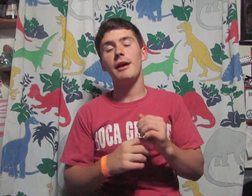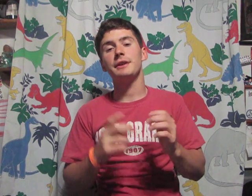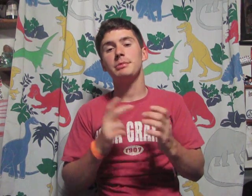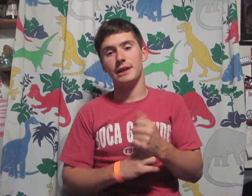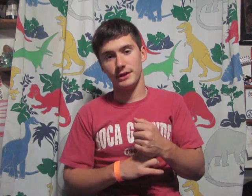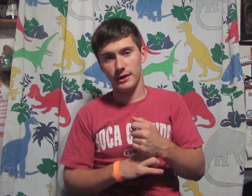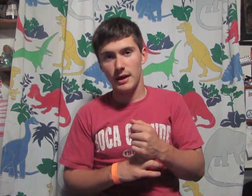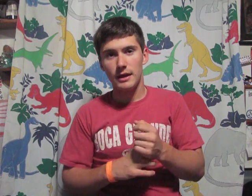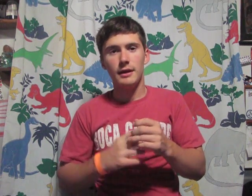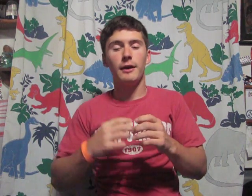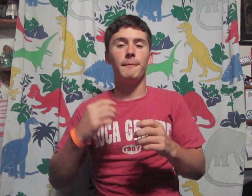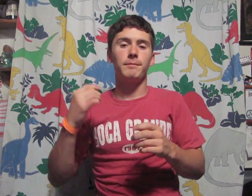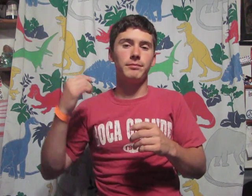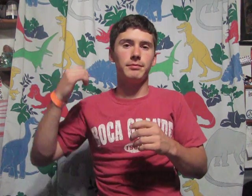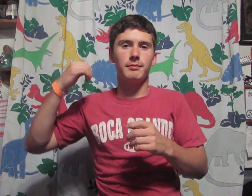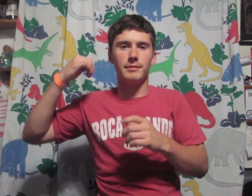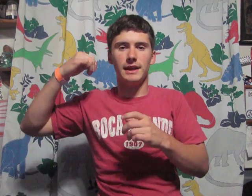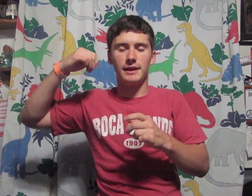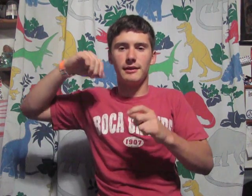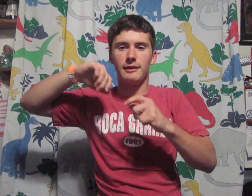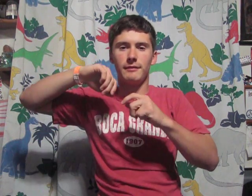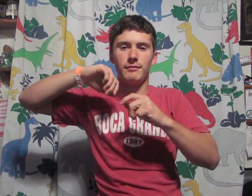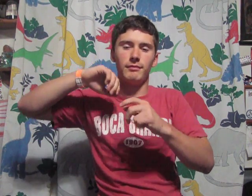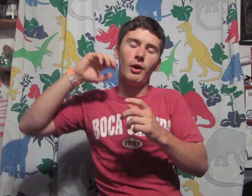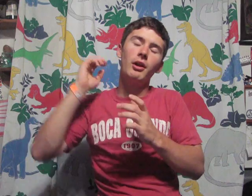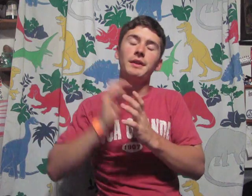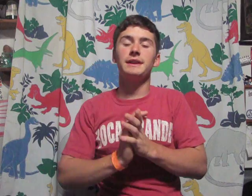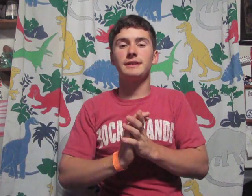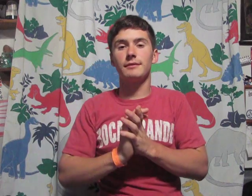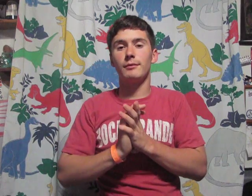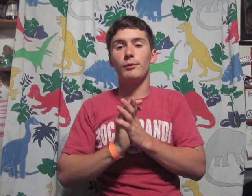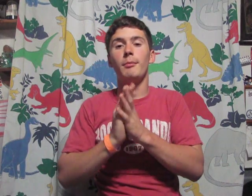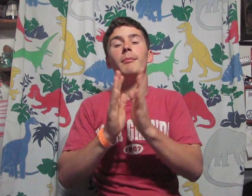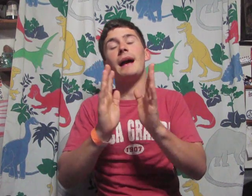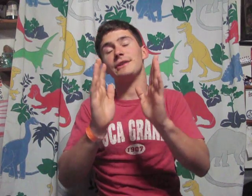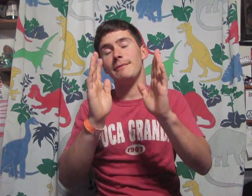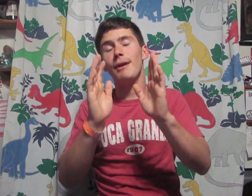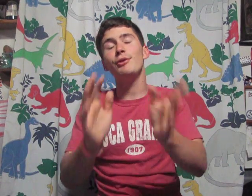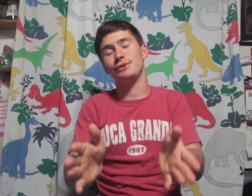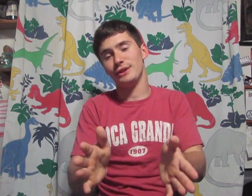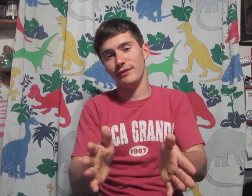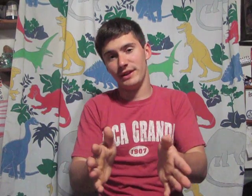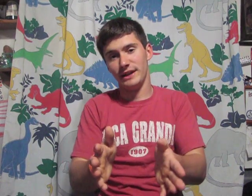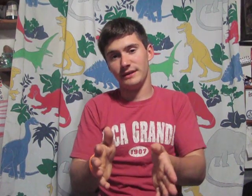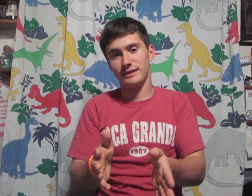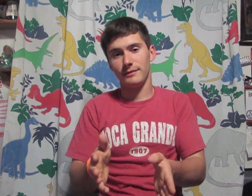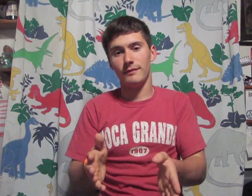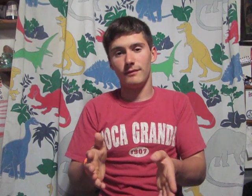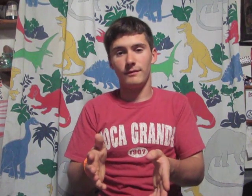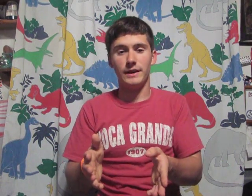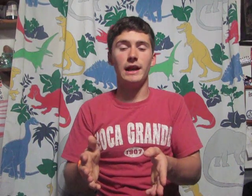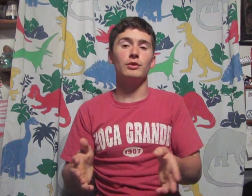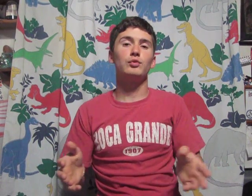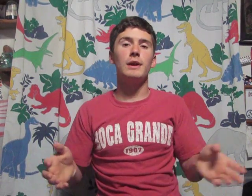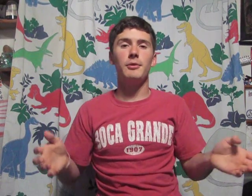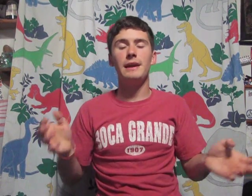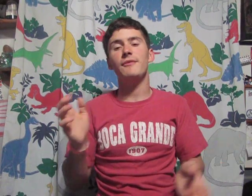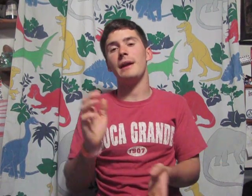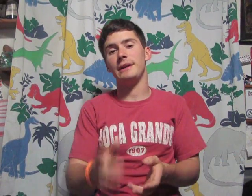well as Blender. But most of these videos will be family